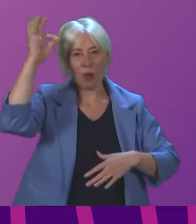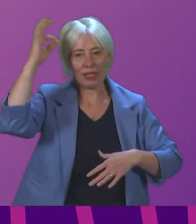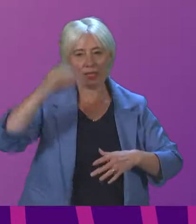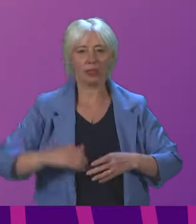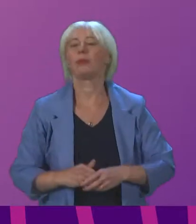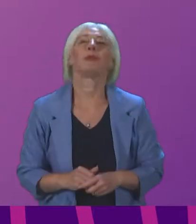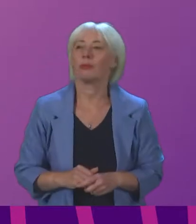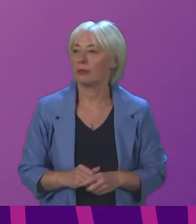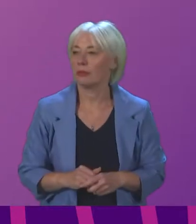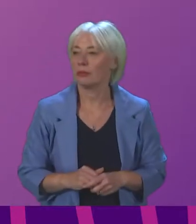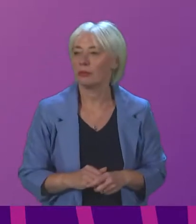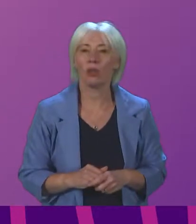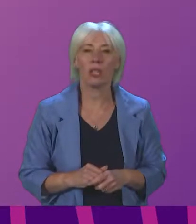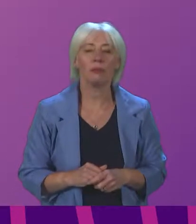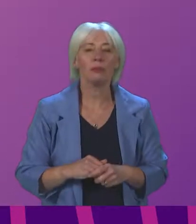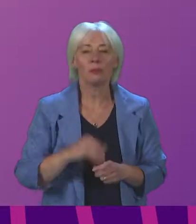Deputy President Officer.